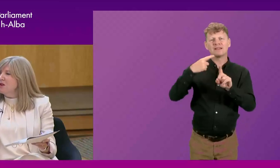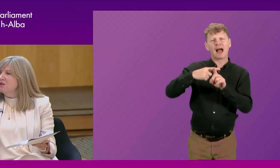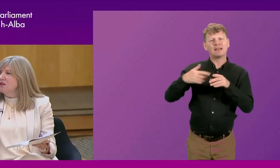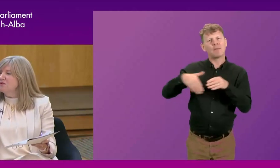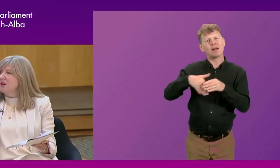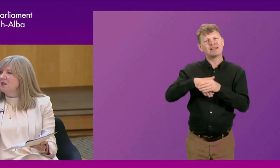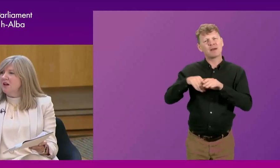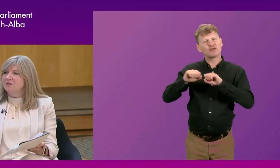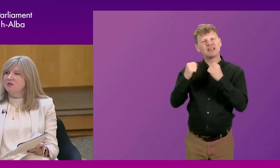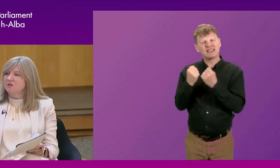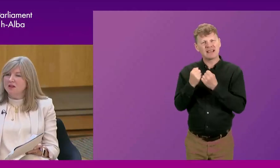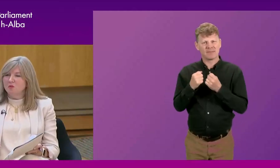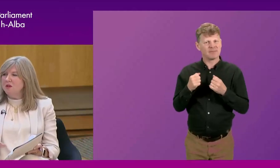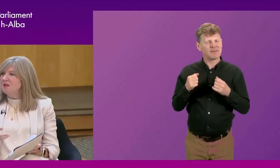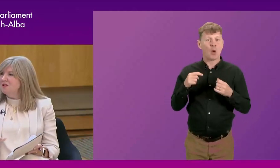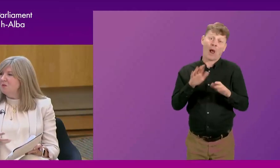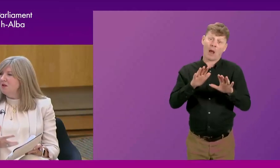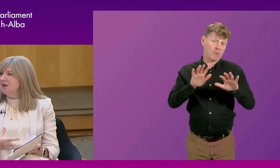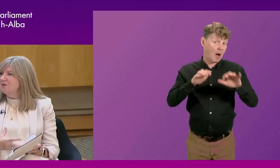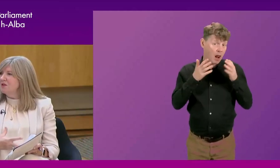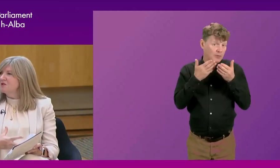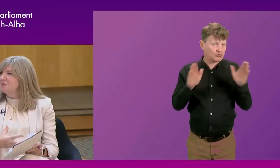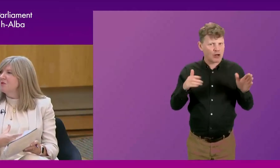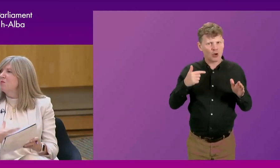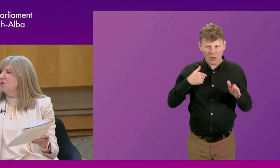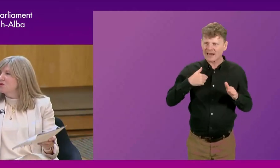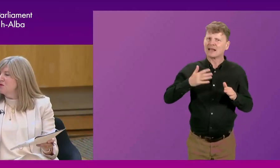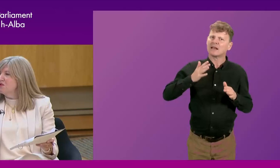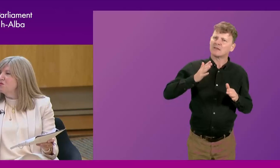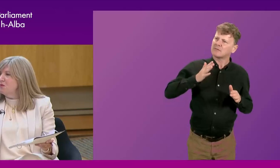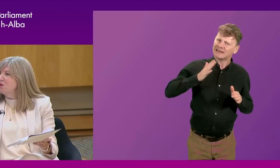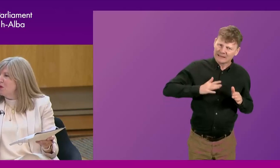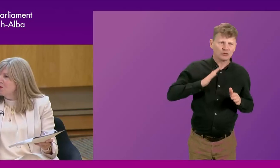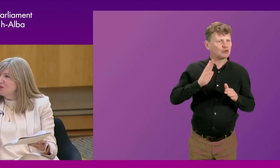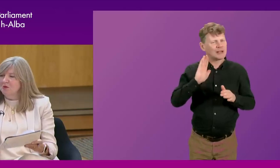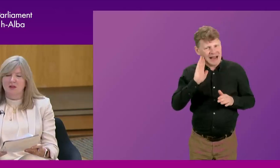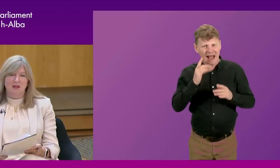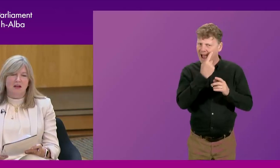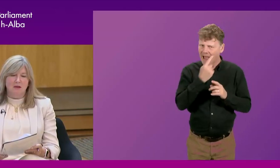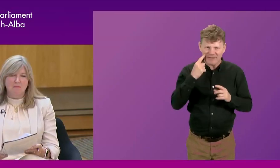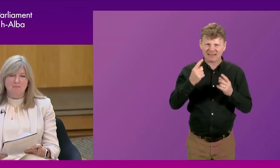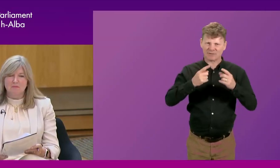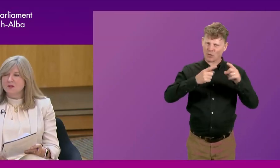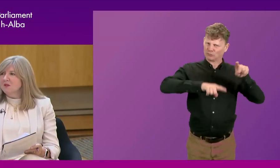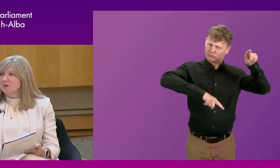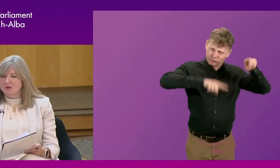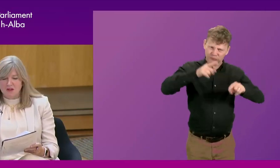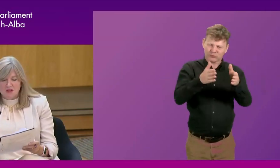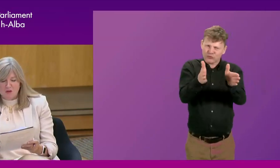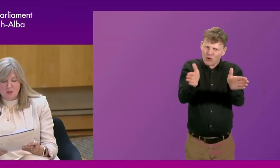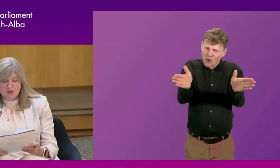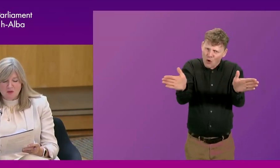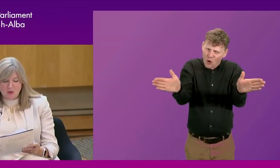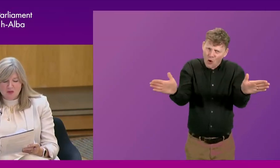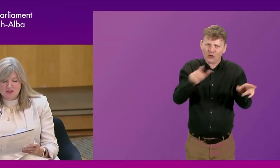parliament generally, is very live to the fact that we need to be hearing evidence from the broadest range of people possible. But